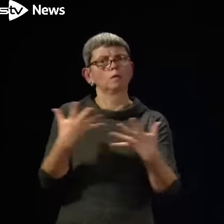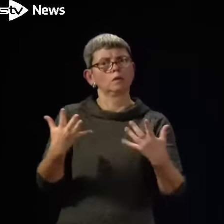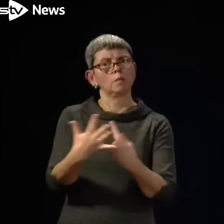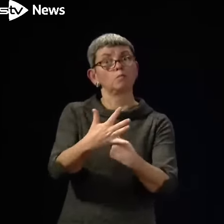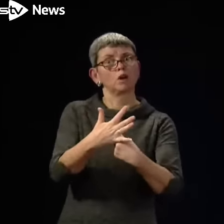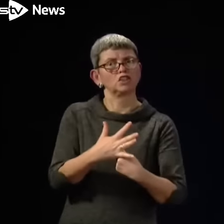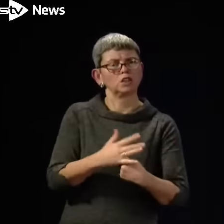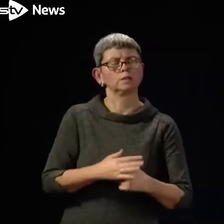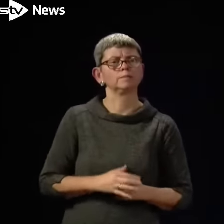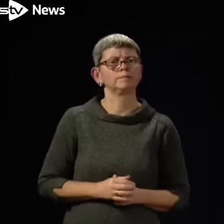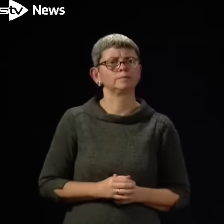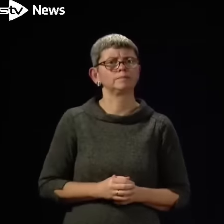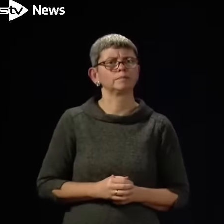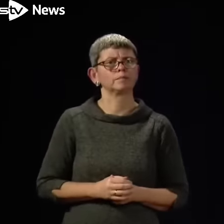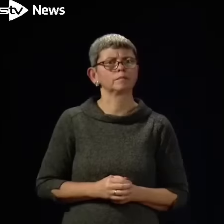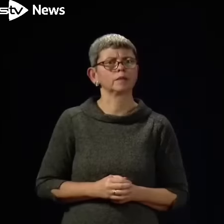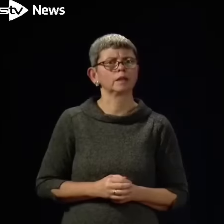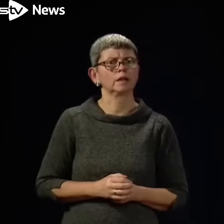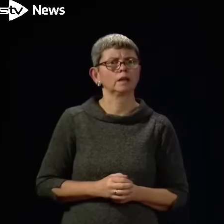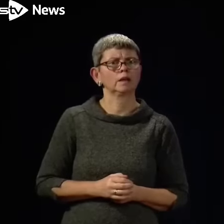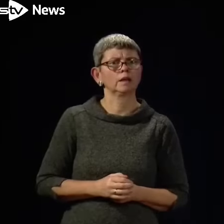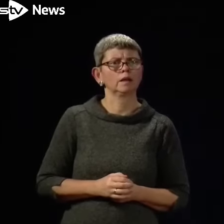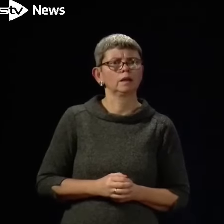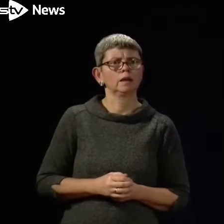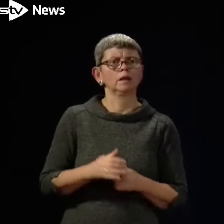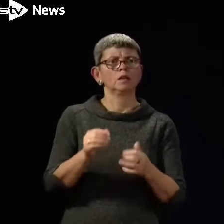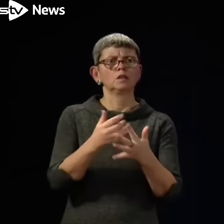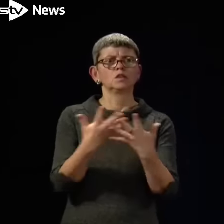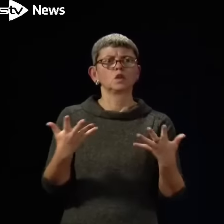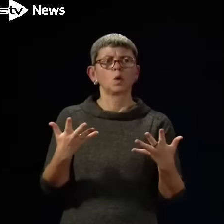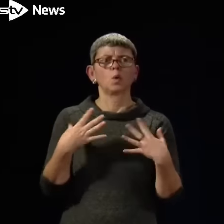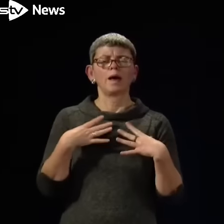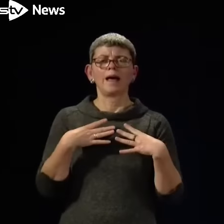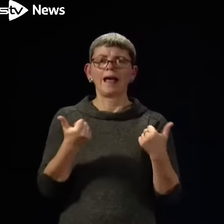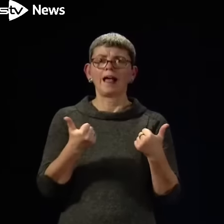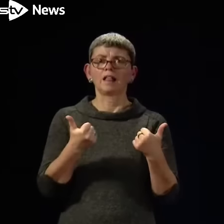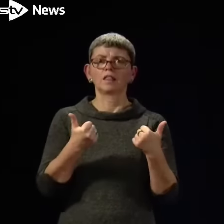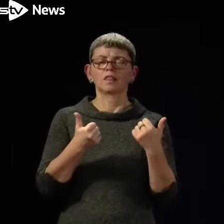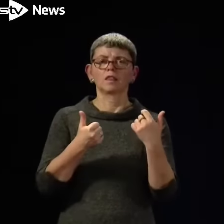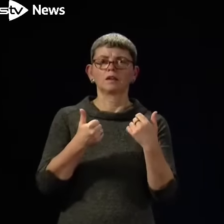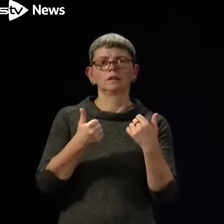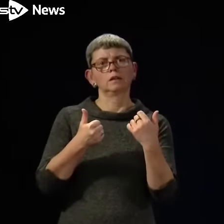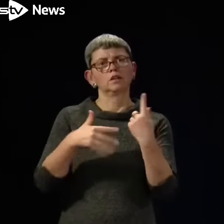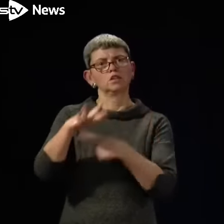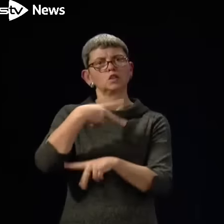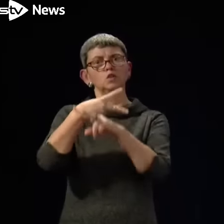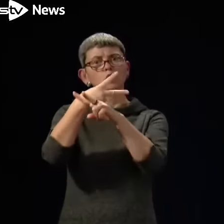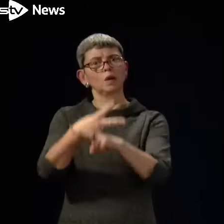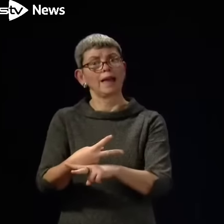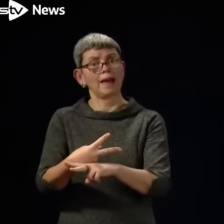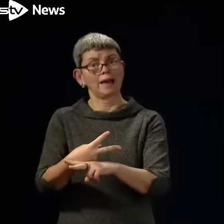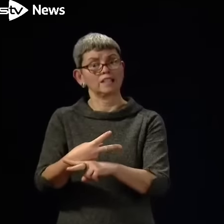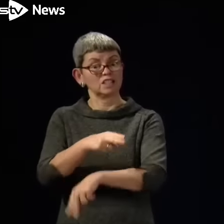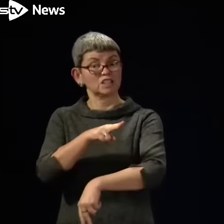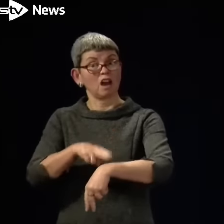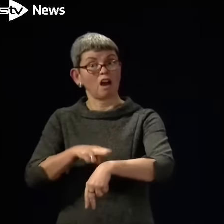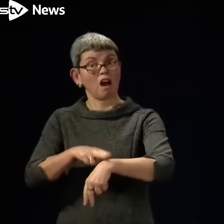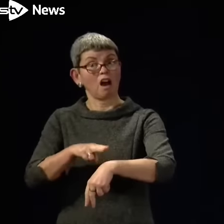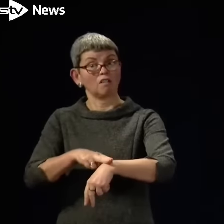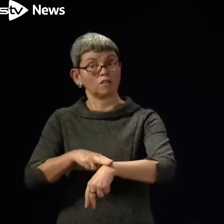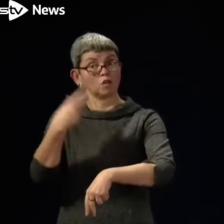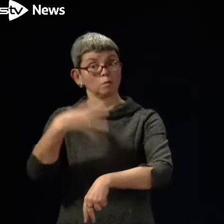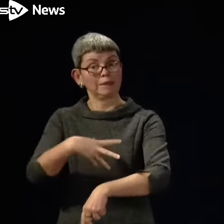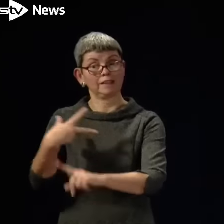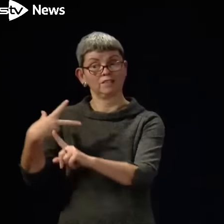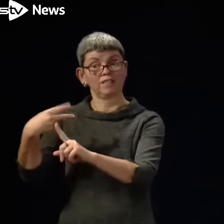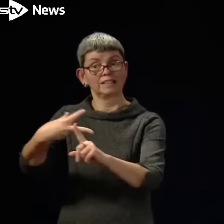I was just looking at the statistics there, and the take-up for health and care staff is actually fairly low, lower than you'd maybe want them to be. So what